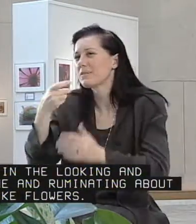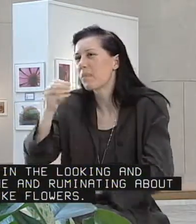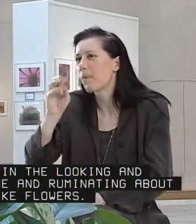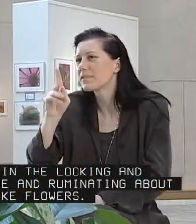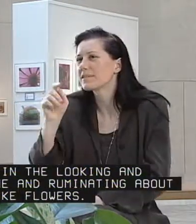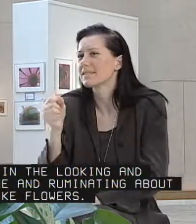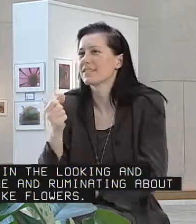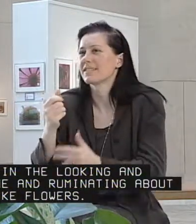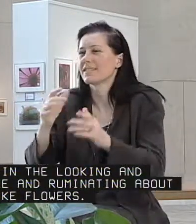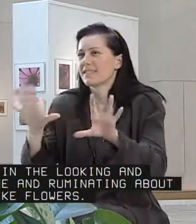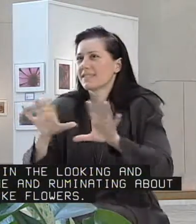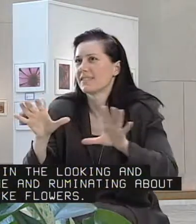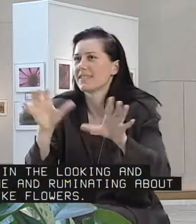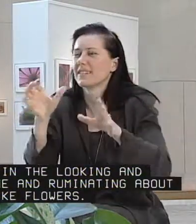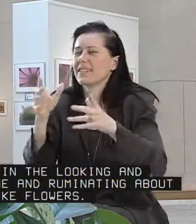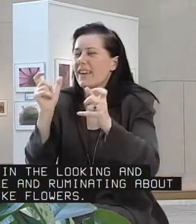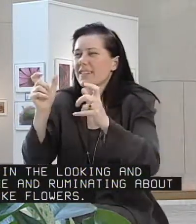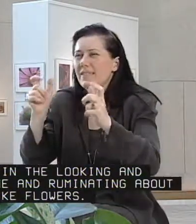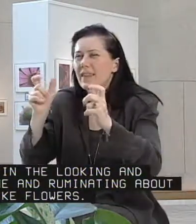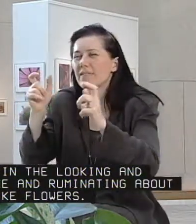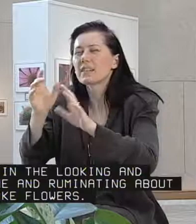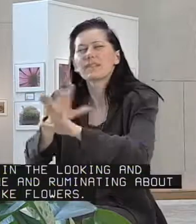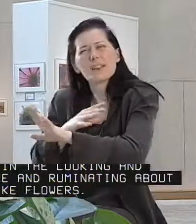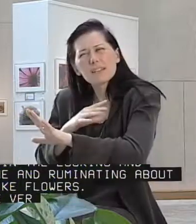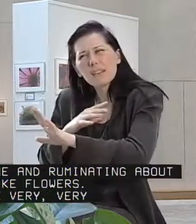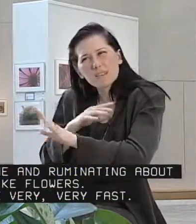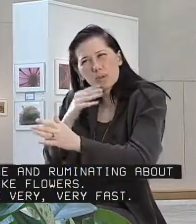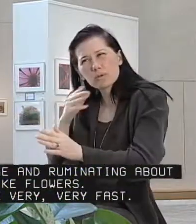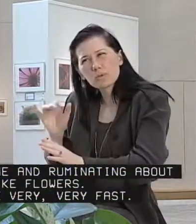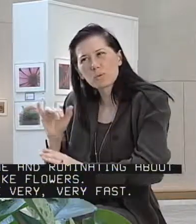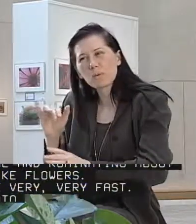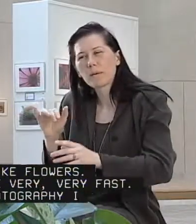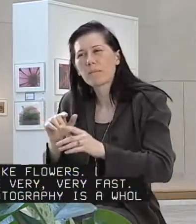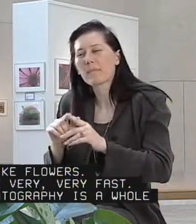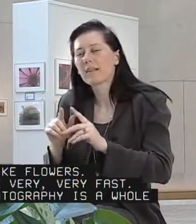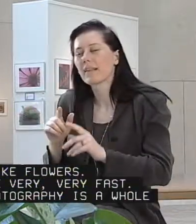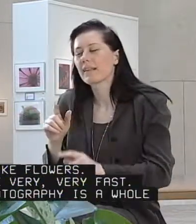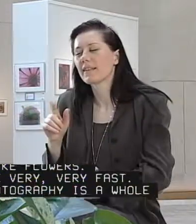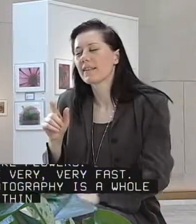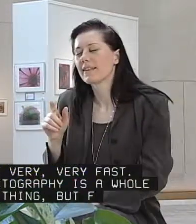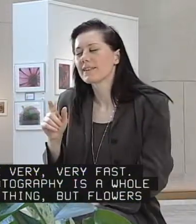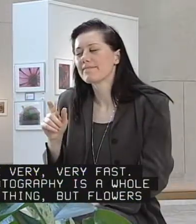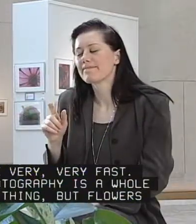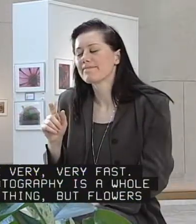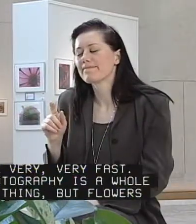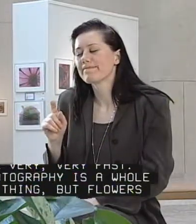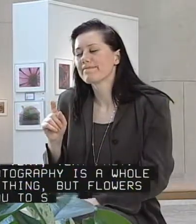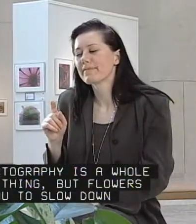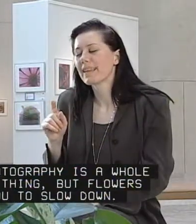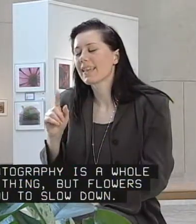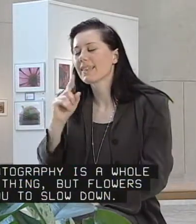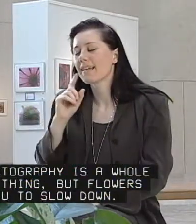Like flowers. Sports are very, very fast. Sports photography is a whole different thing. But flowers require you to slow down.